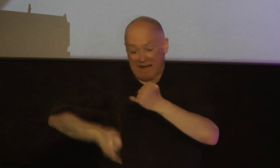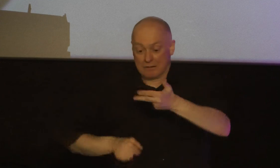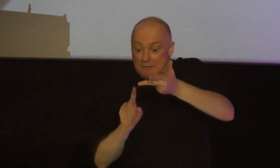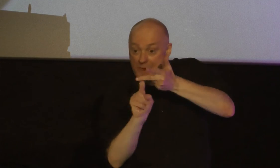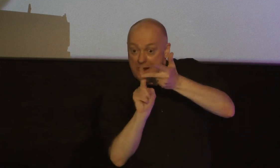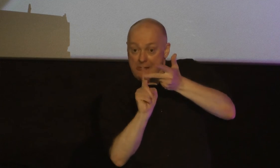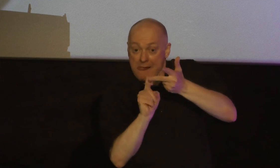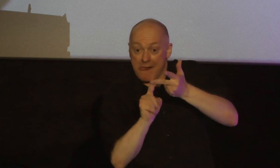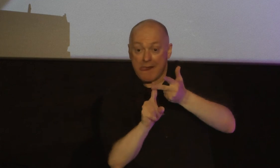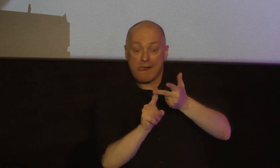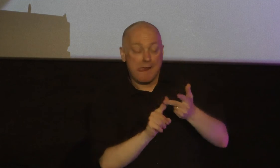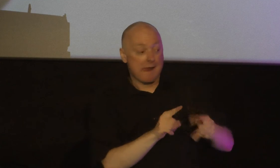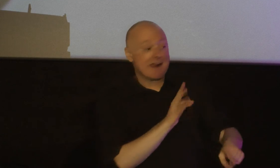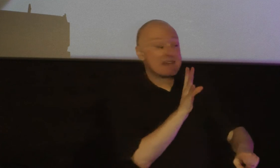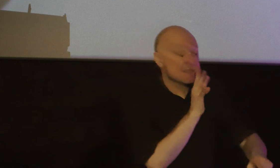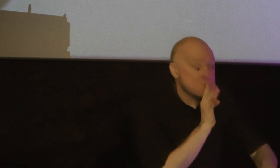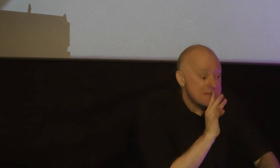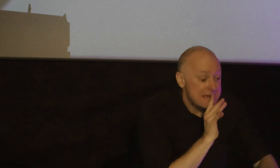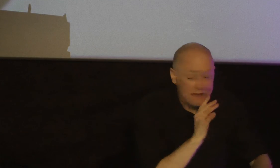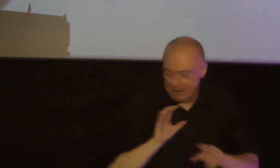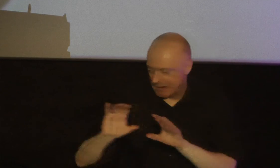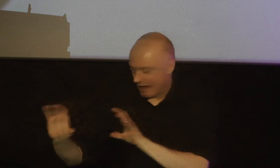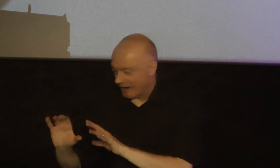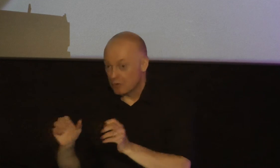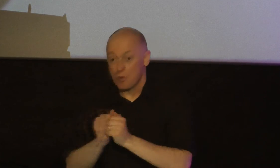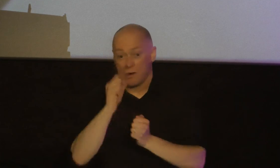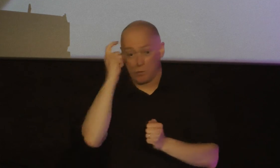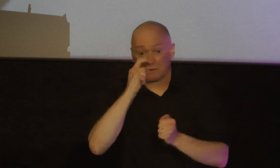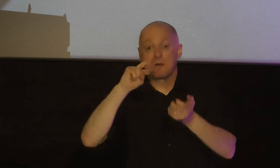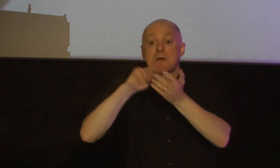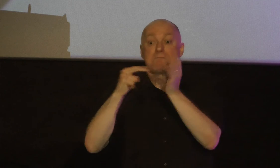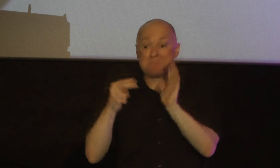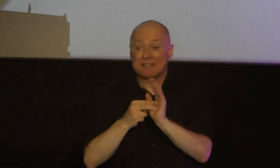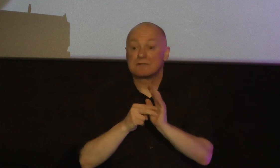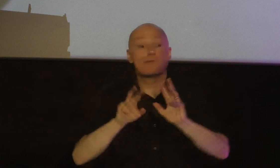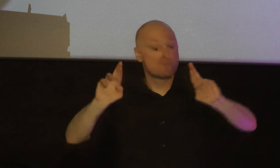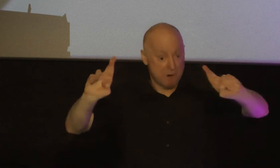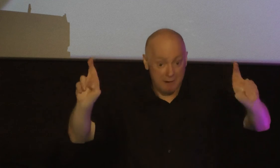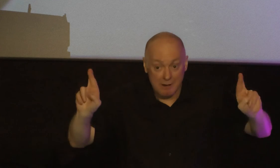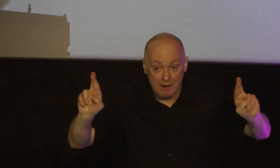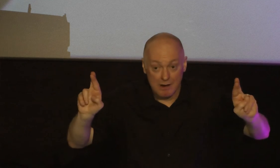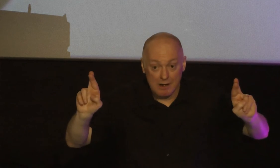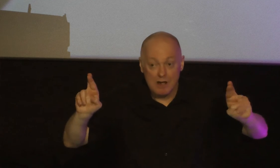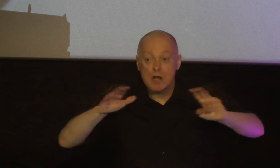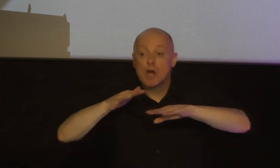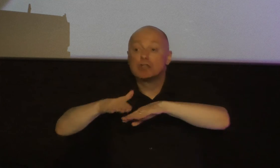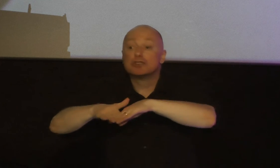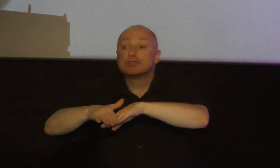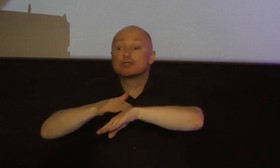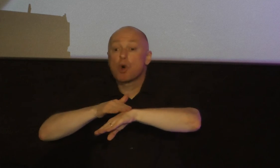speaking and acting with real wisdom means that we must be write this down slow to anger